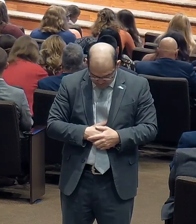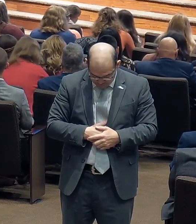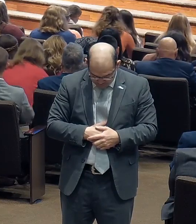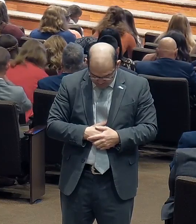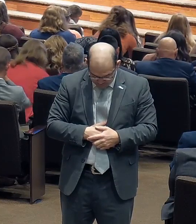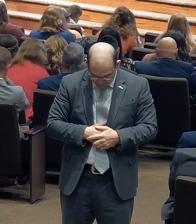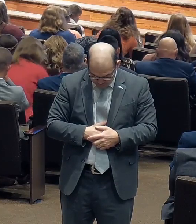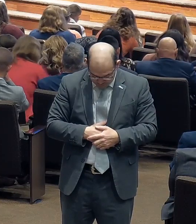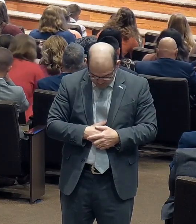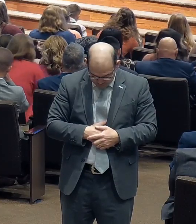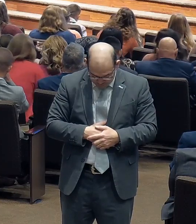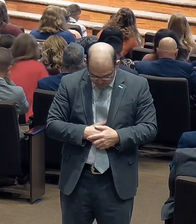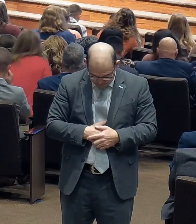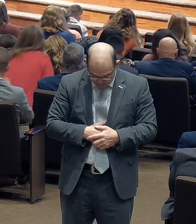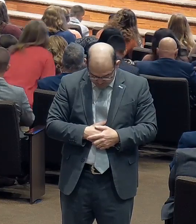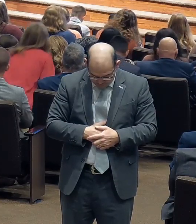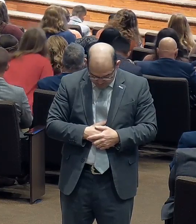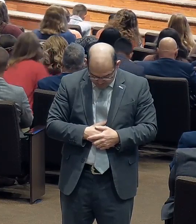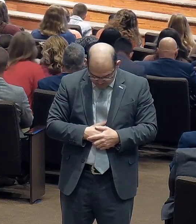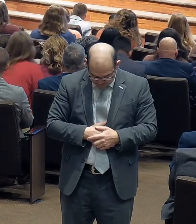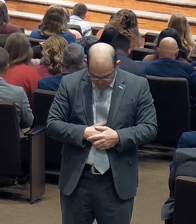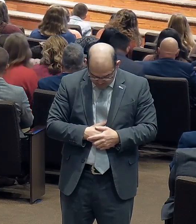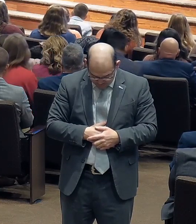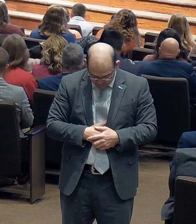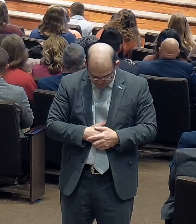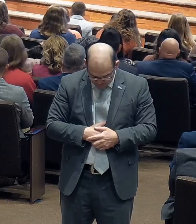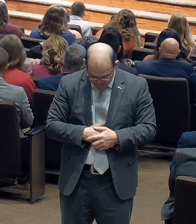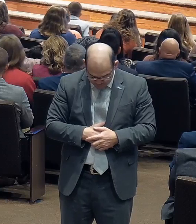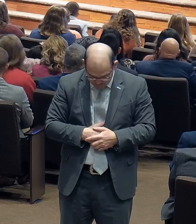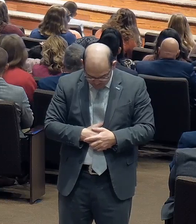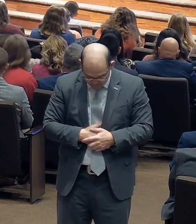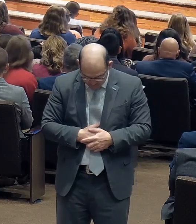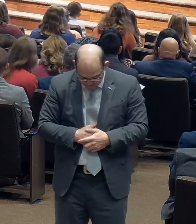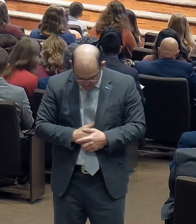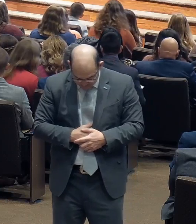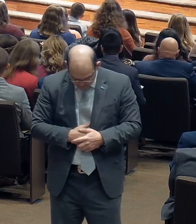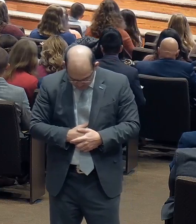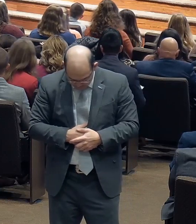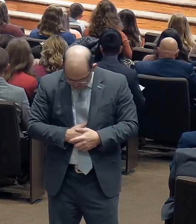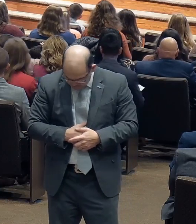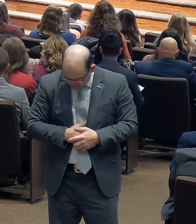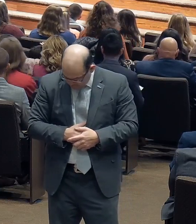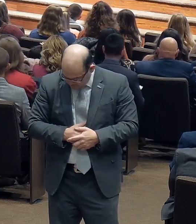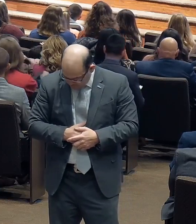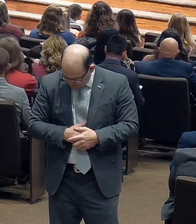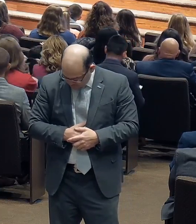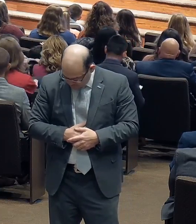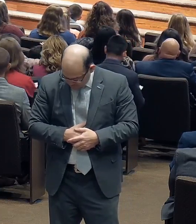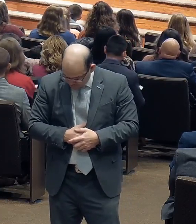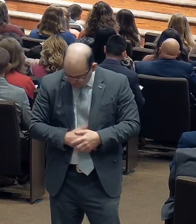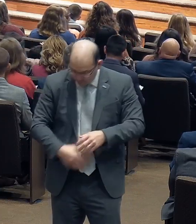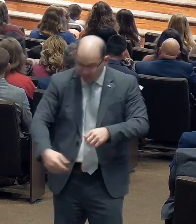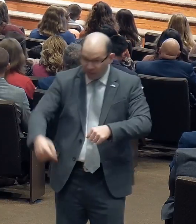The timeless theme, earth and heaven will